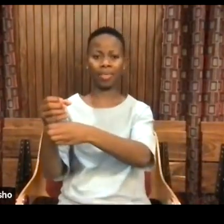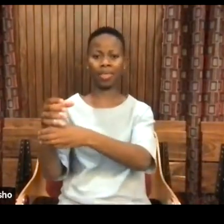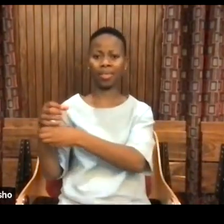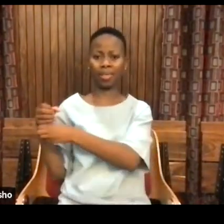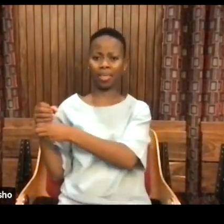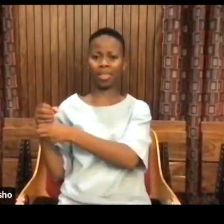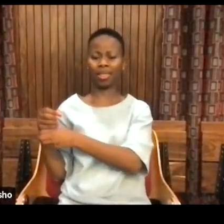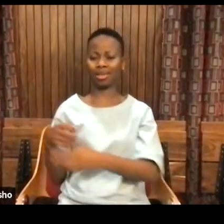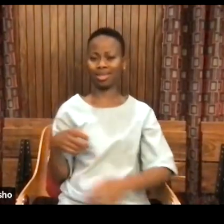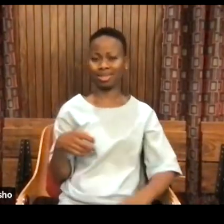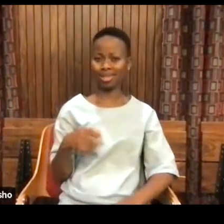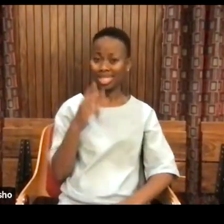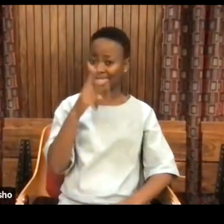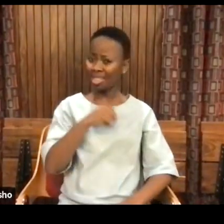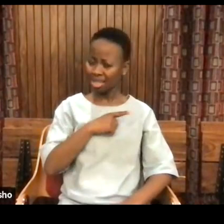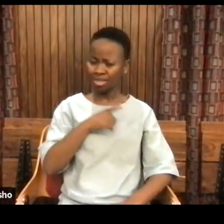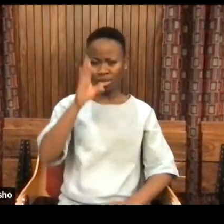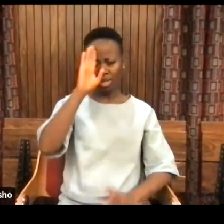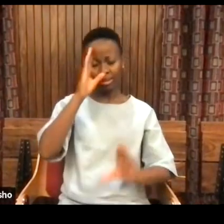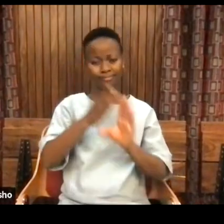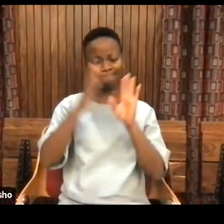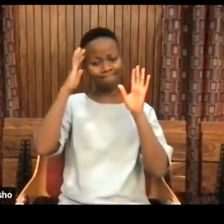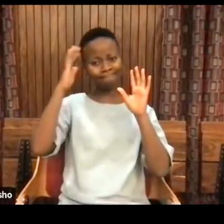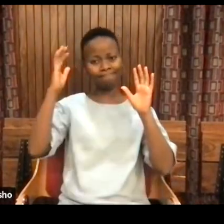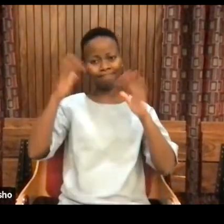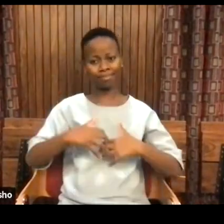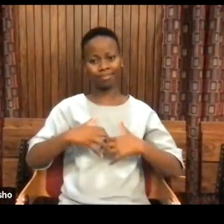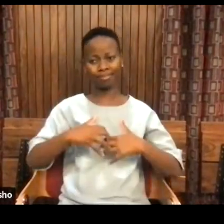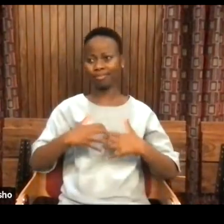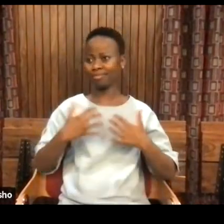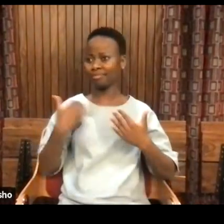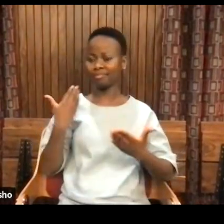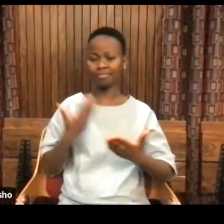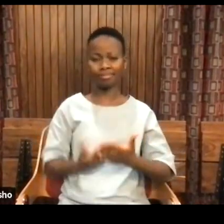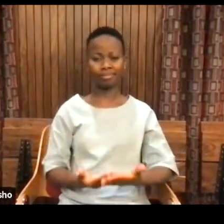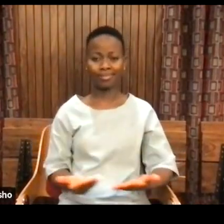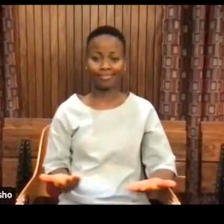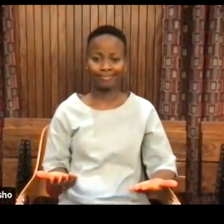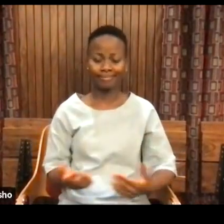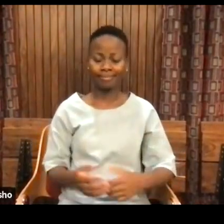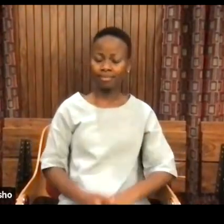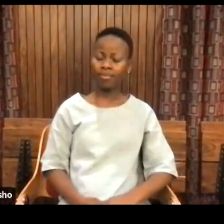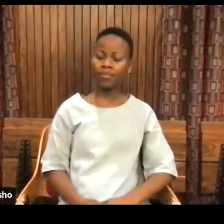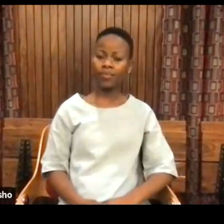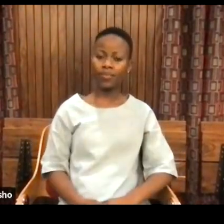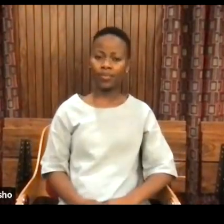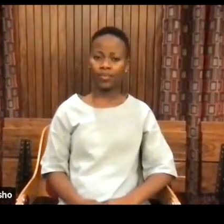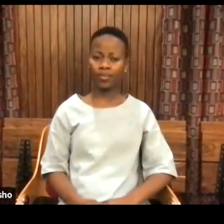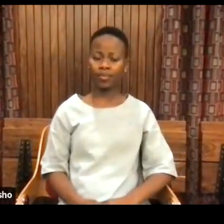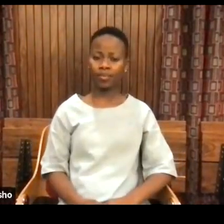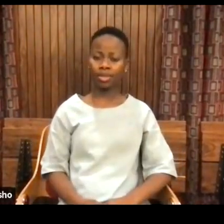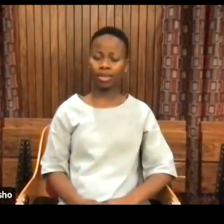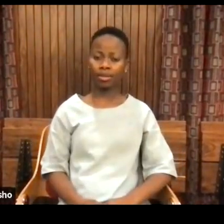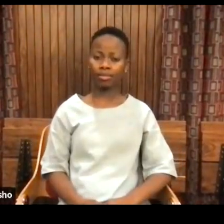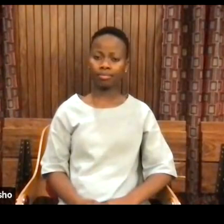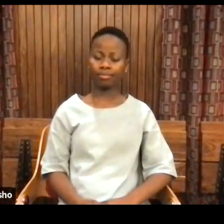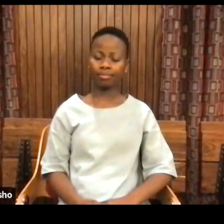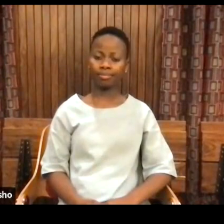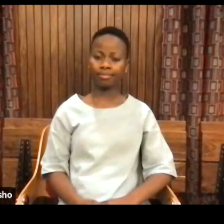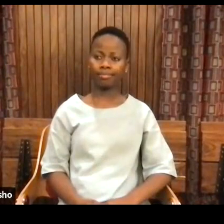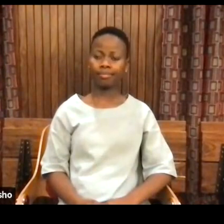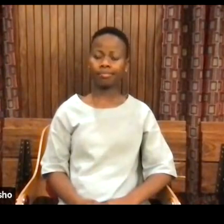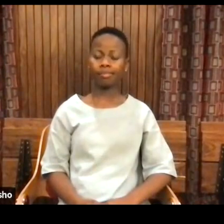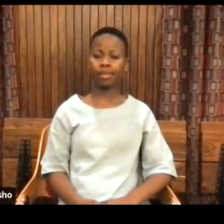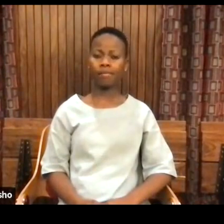And no wonder so much neurosis has plagued us as that dominated. But within that framework,